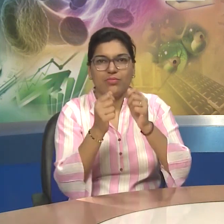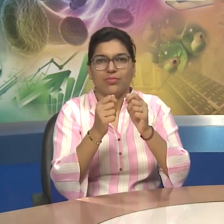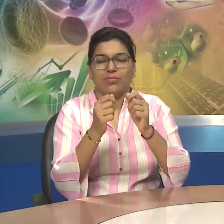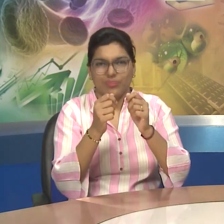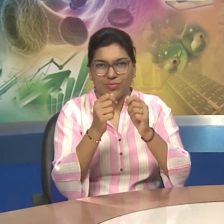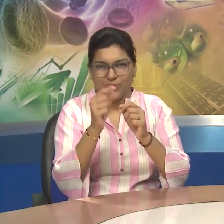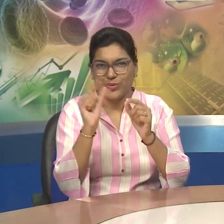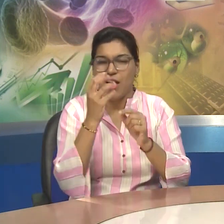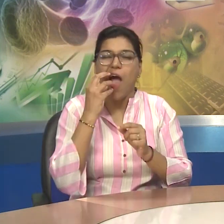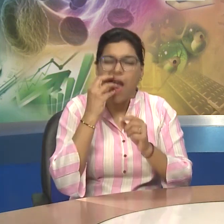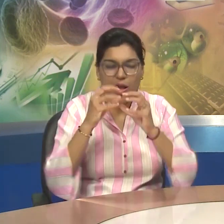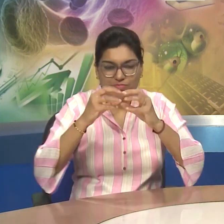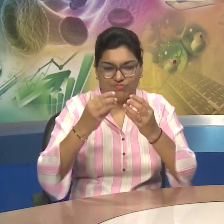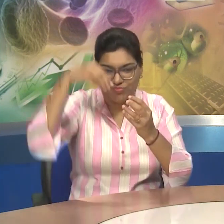Wheat Gramm